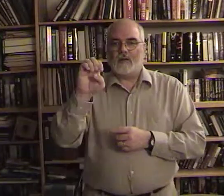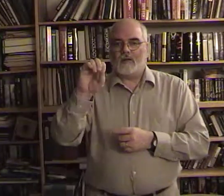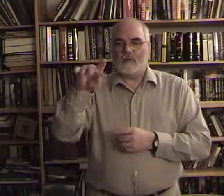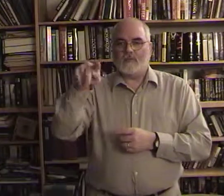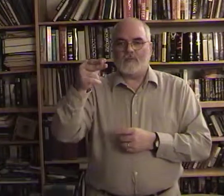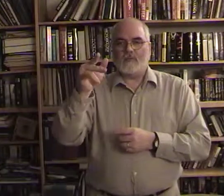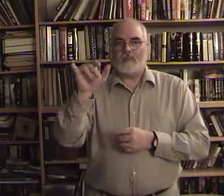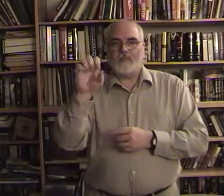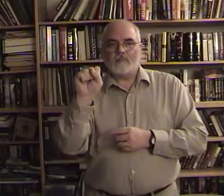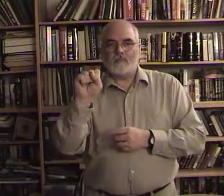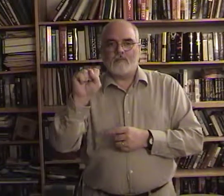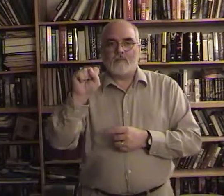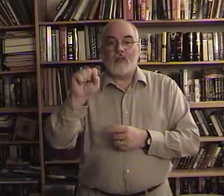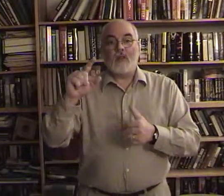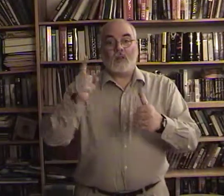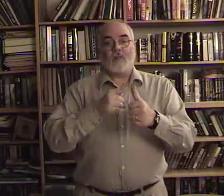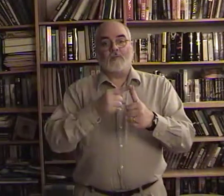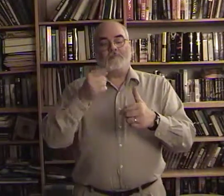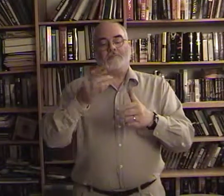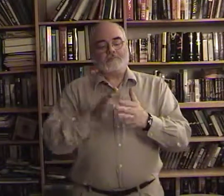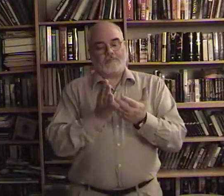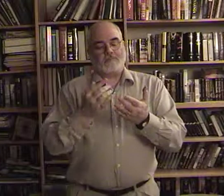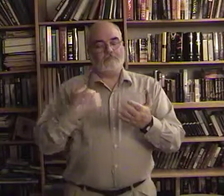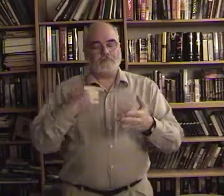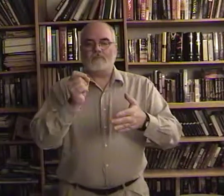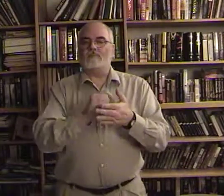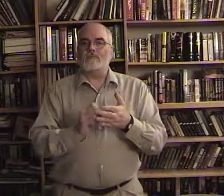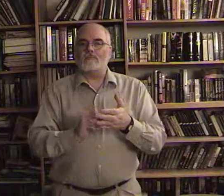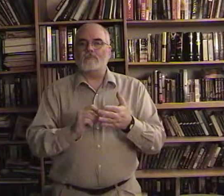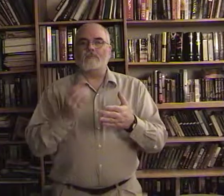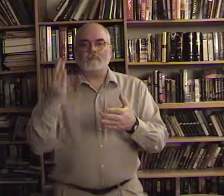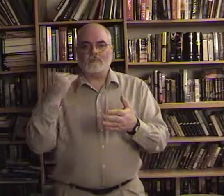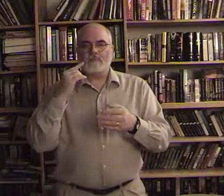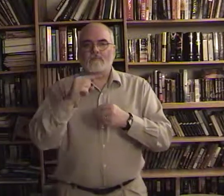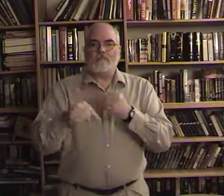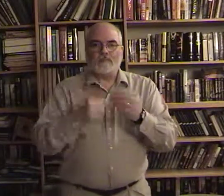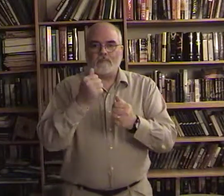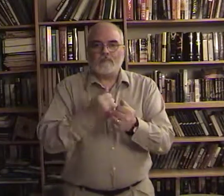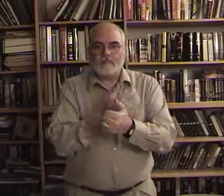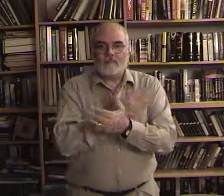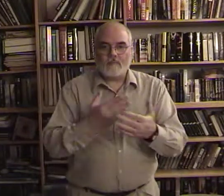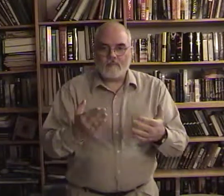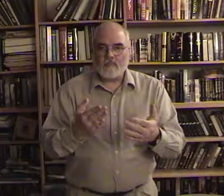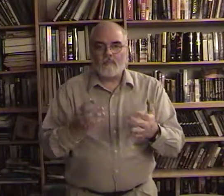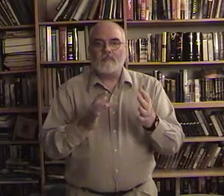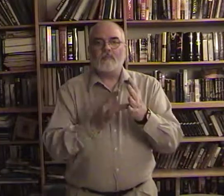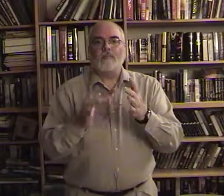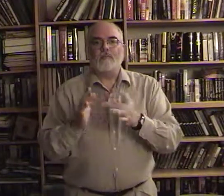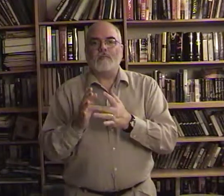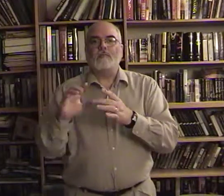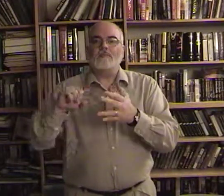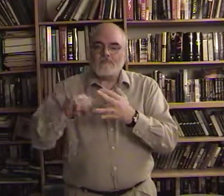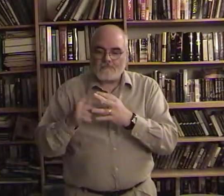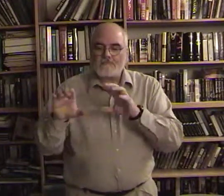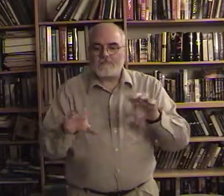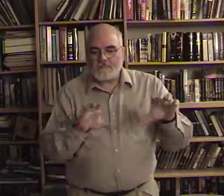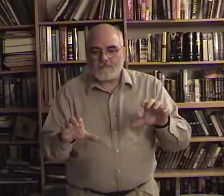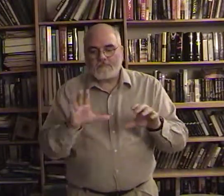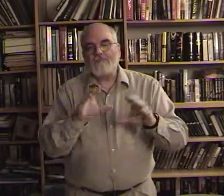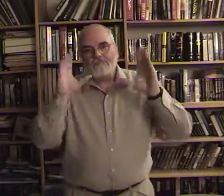The first book I wrote was about everything Jesus began to do and teach until